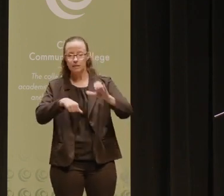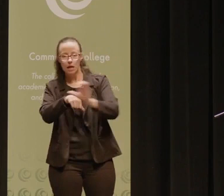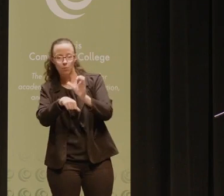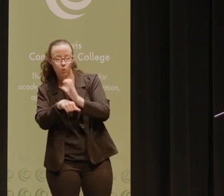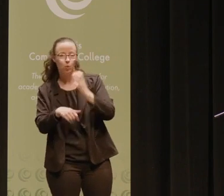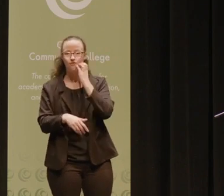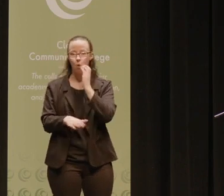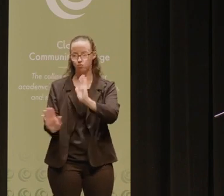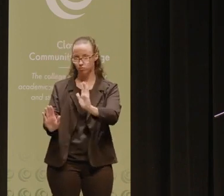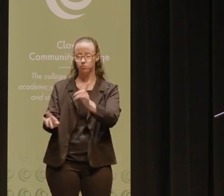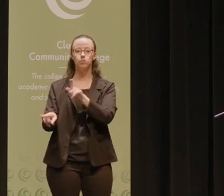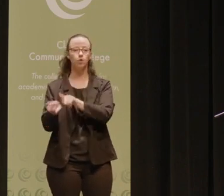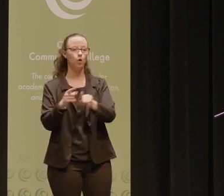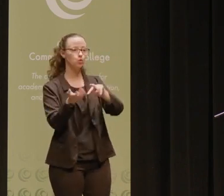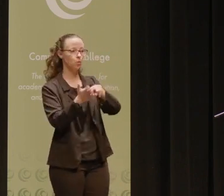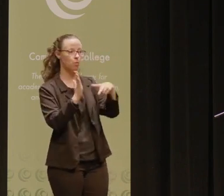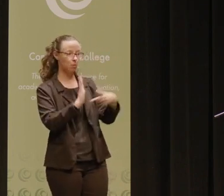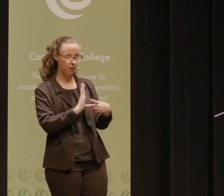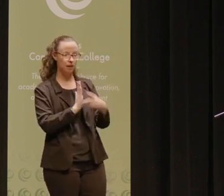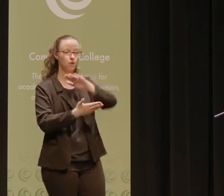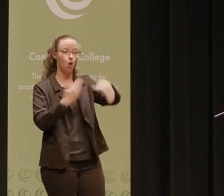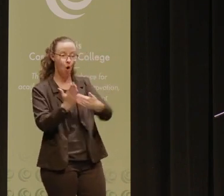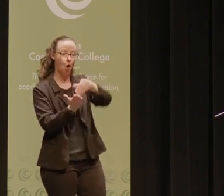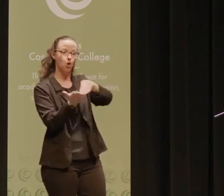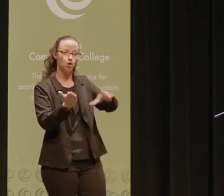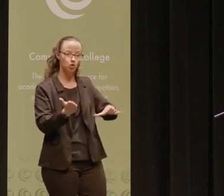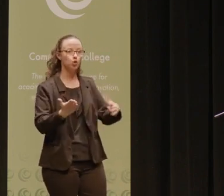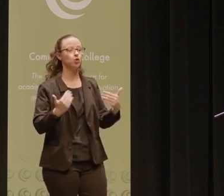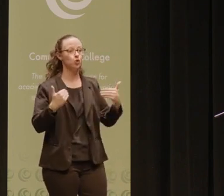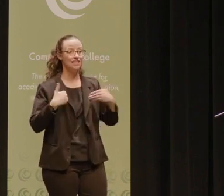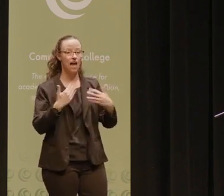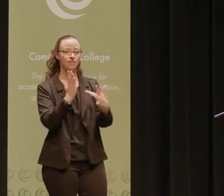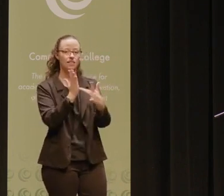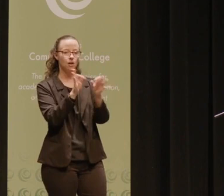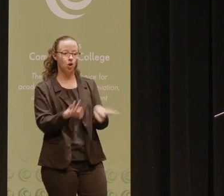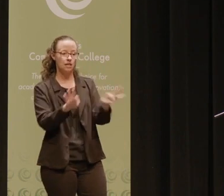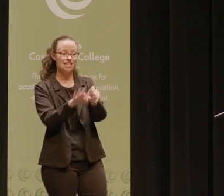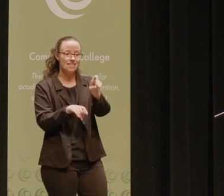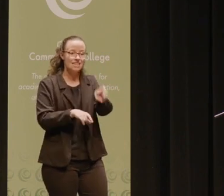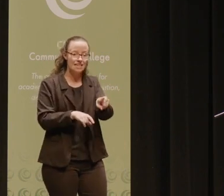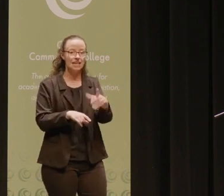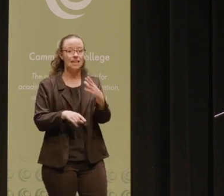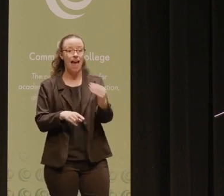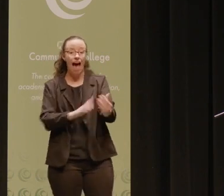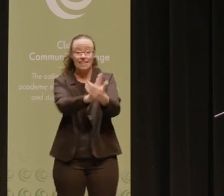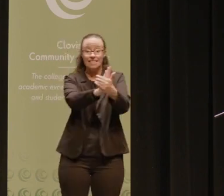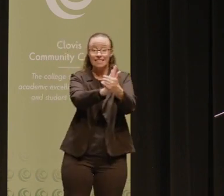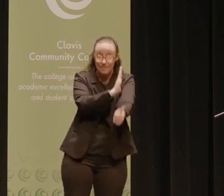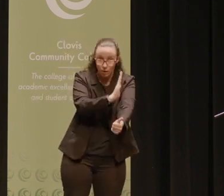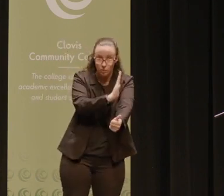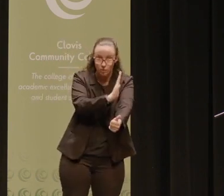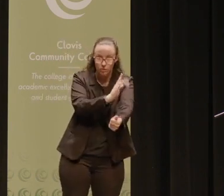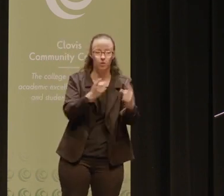or the campus. But it also means making sure that every student has the technology they need, the technological knowledge they need